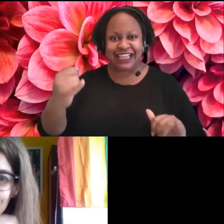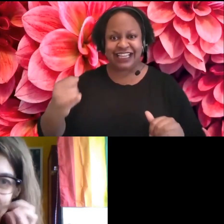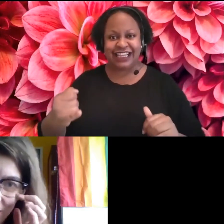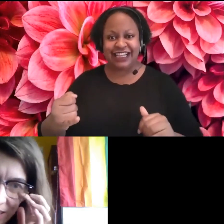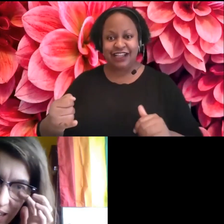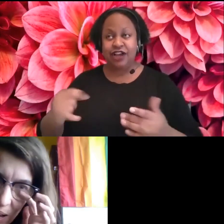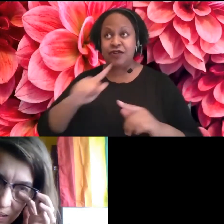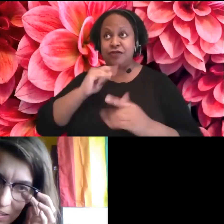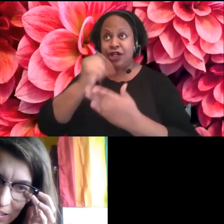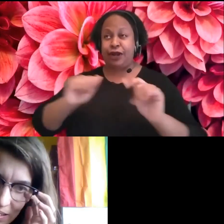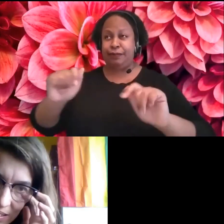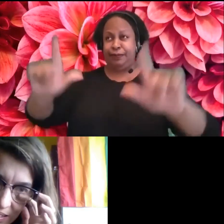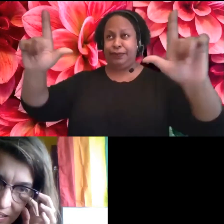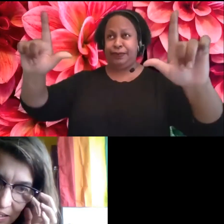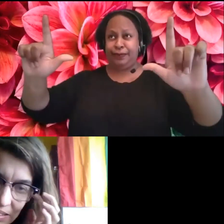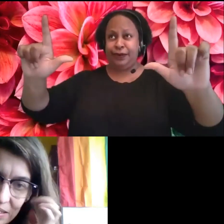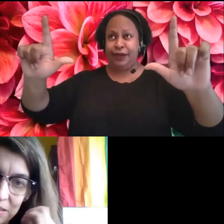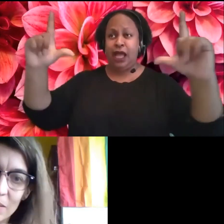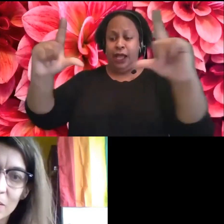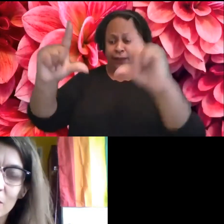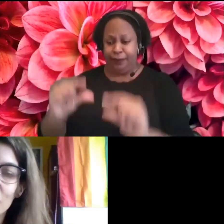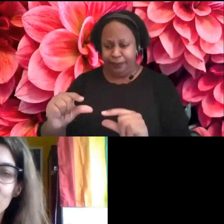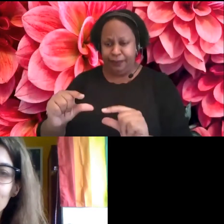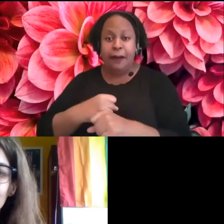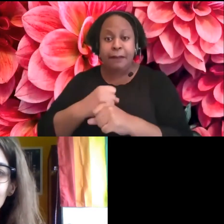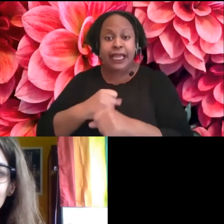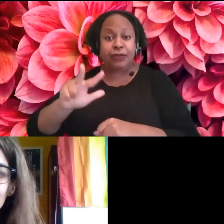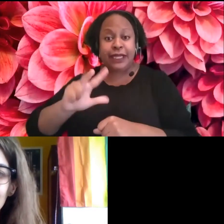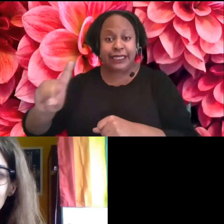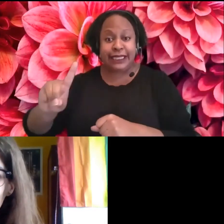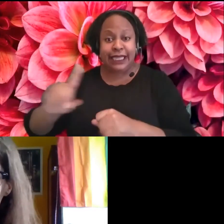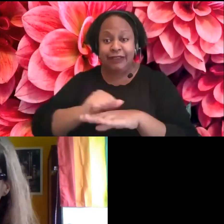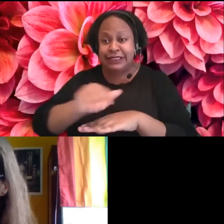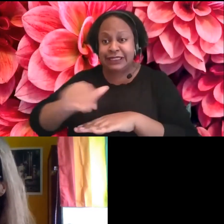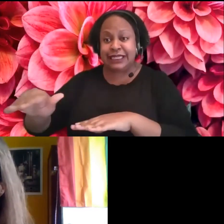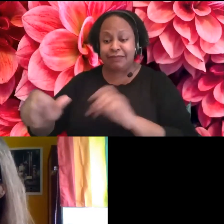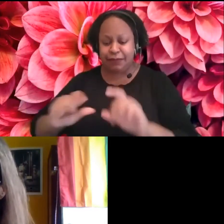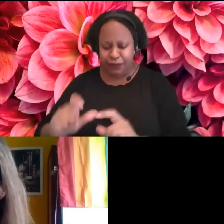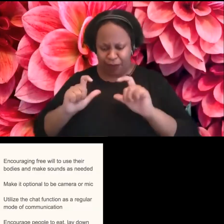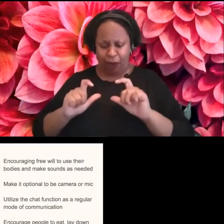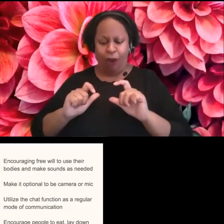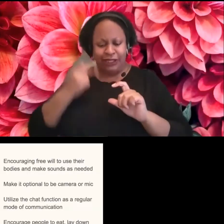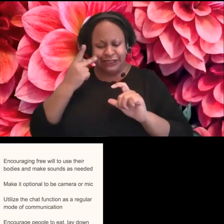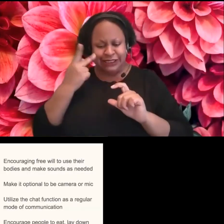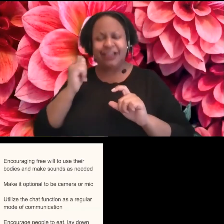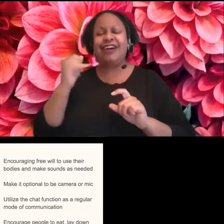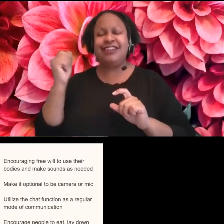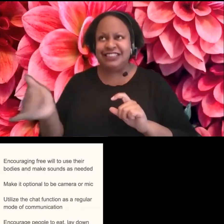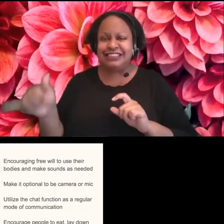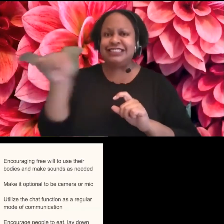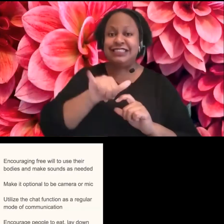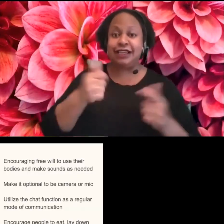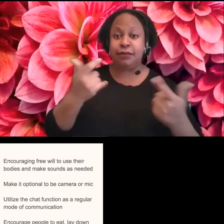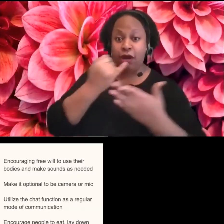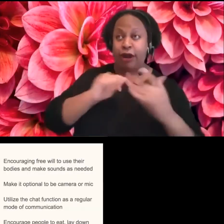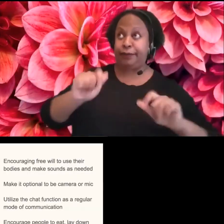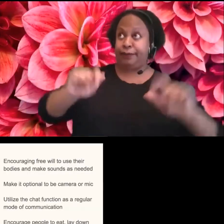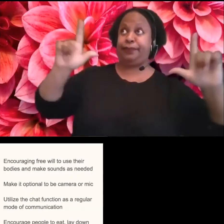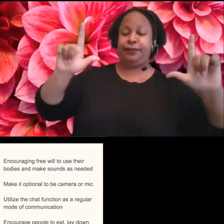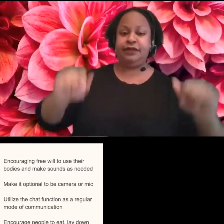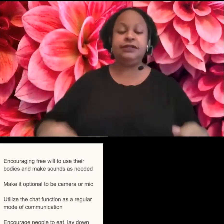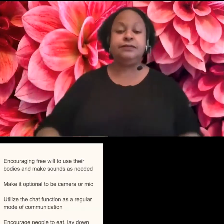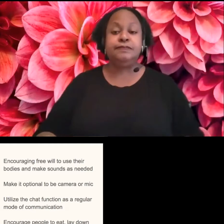fantastic. Um, so I'm going to look over these two questions. Uh, one was, do you have any suggestions for supporting internet